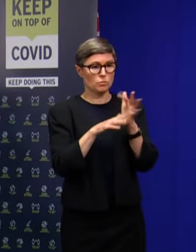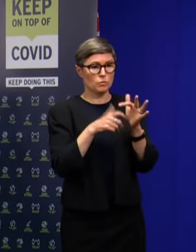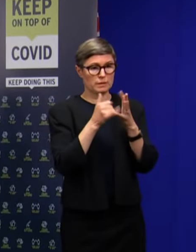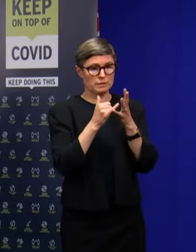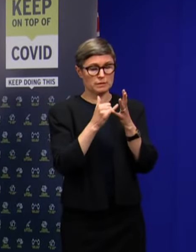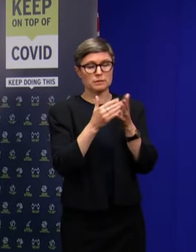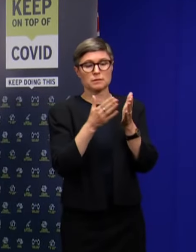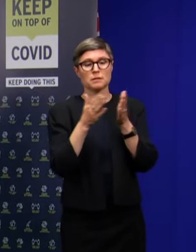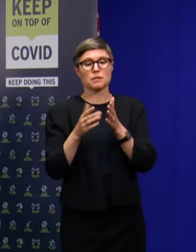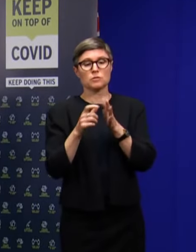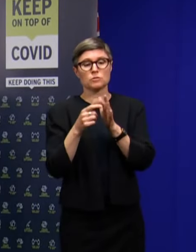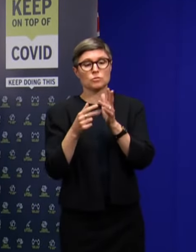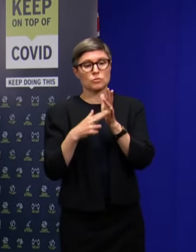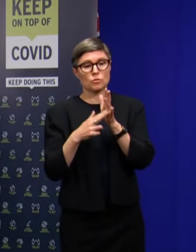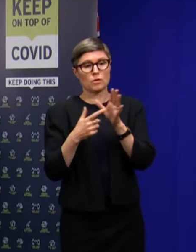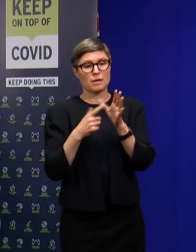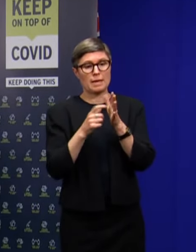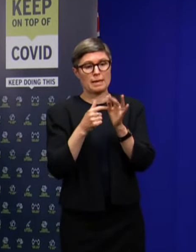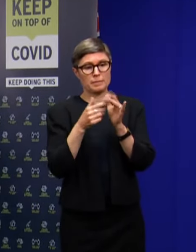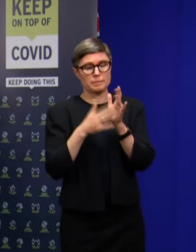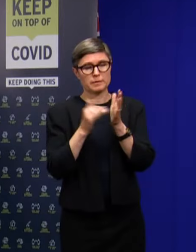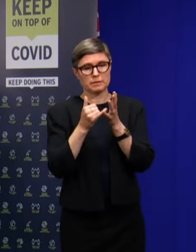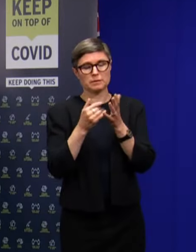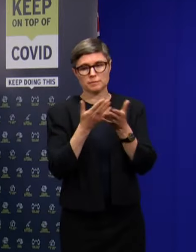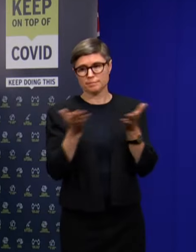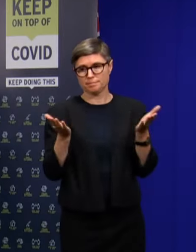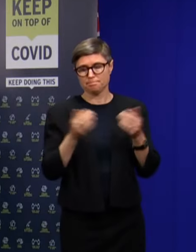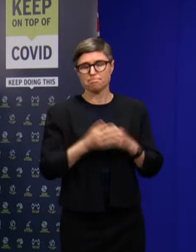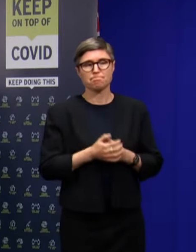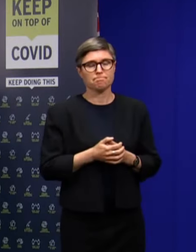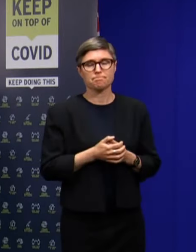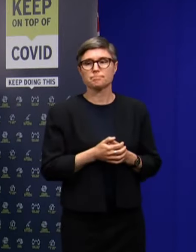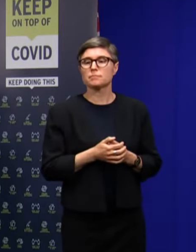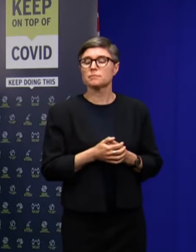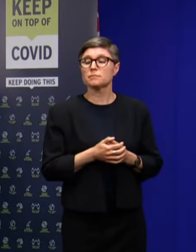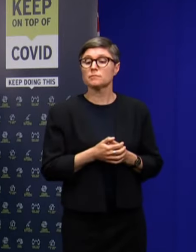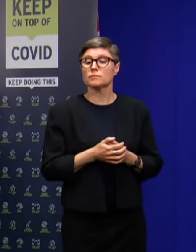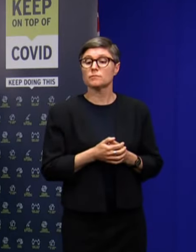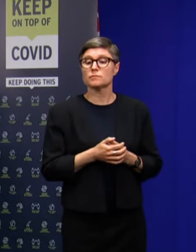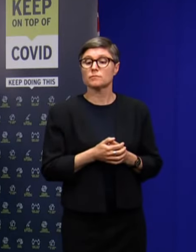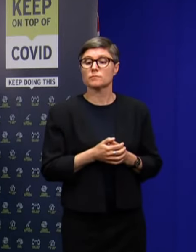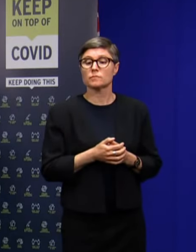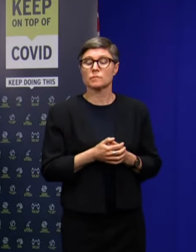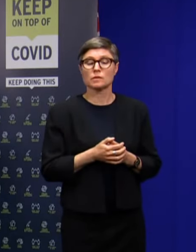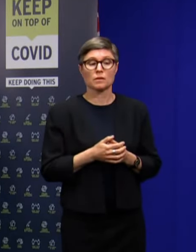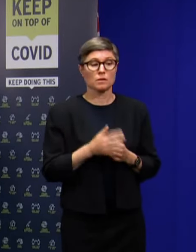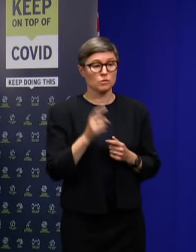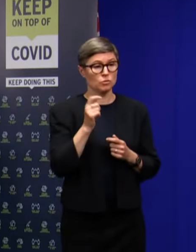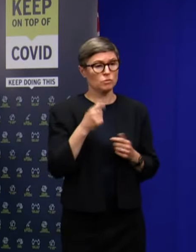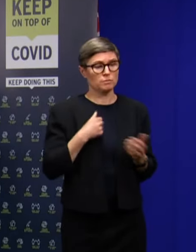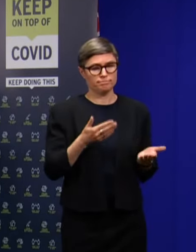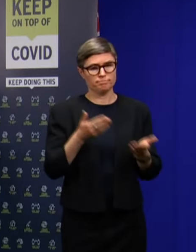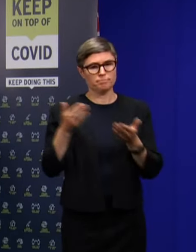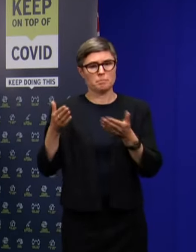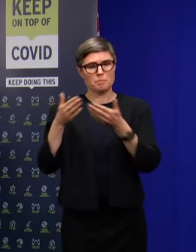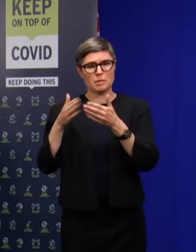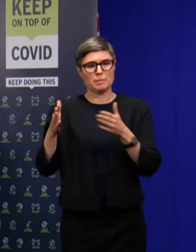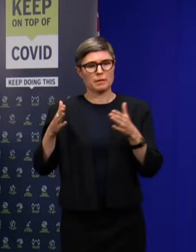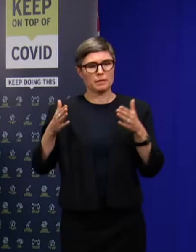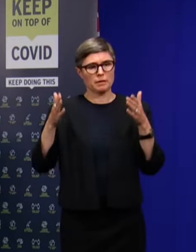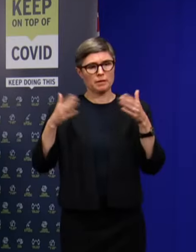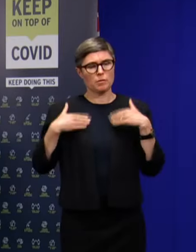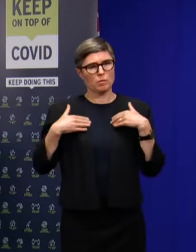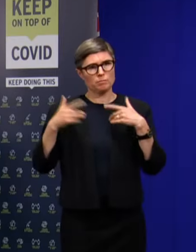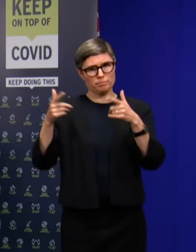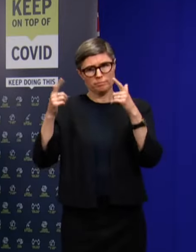Donna Adams. Look, where I want to start today before handing over to Dr. Veach to provide some more